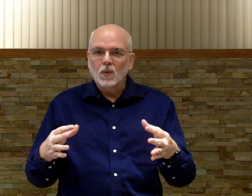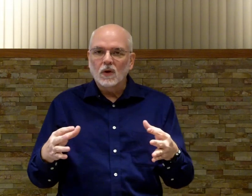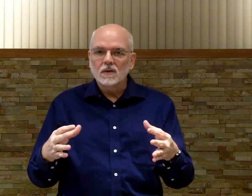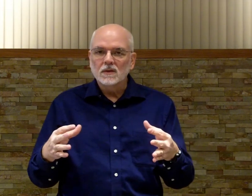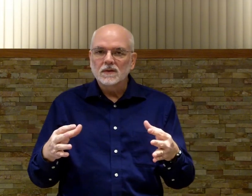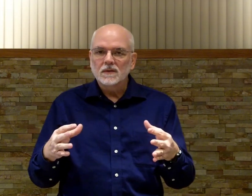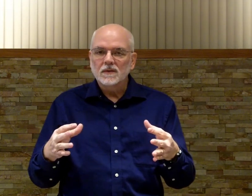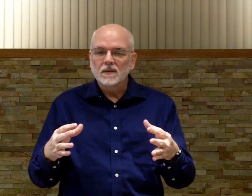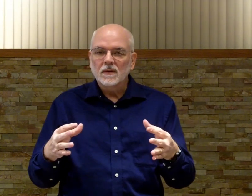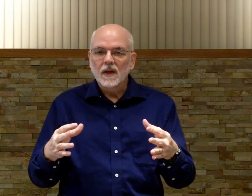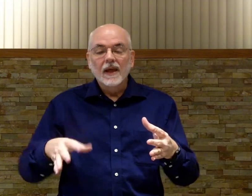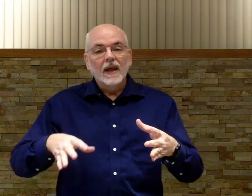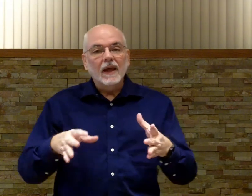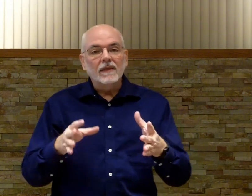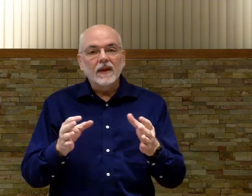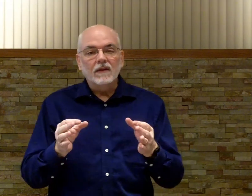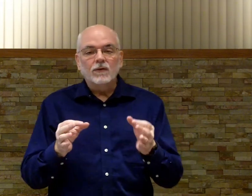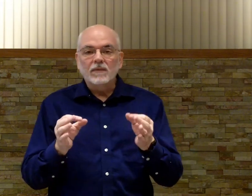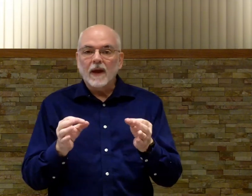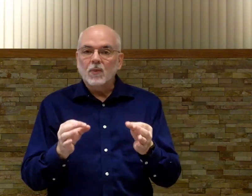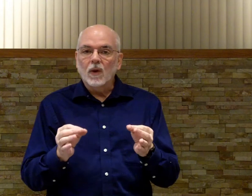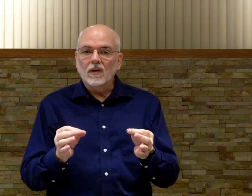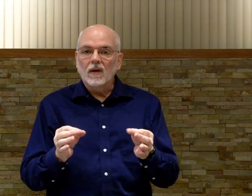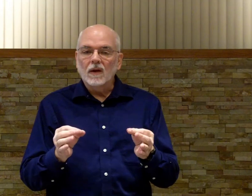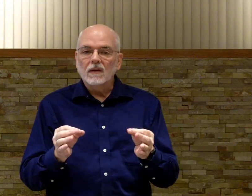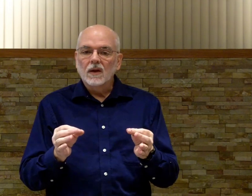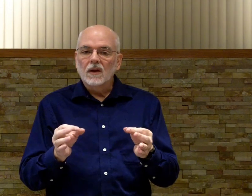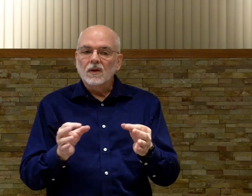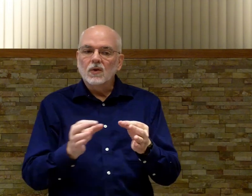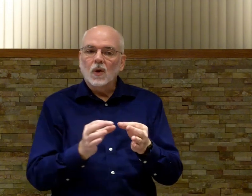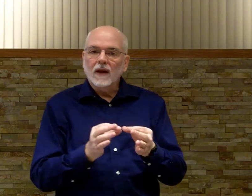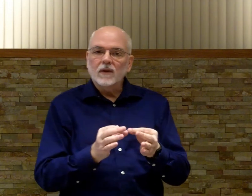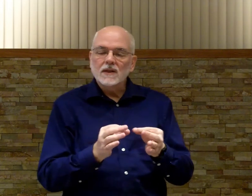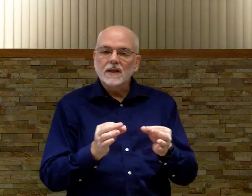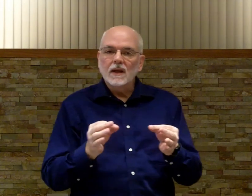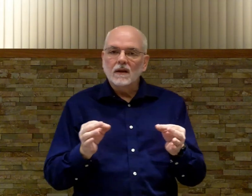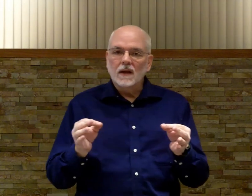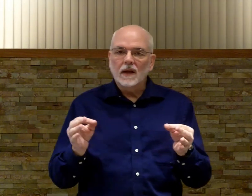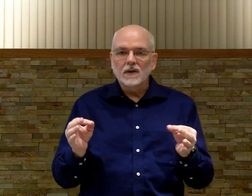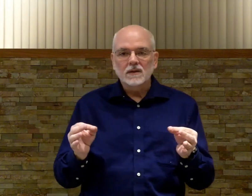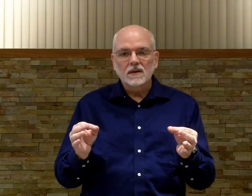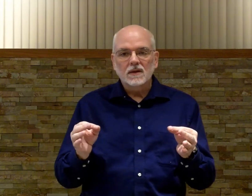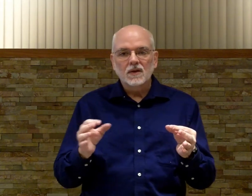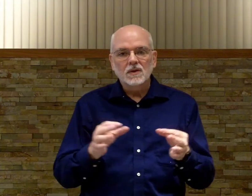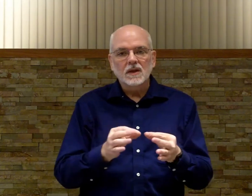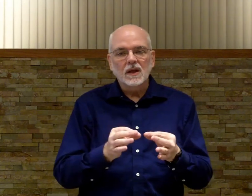words and then from that point on you don't ever see the letters you see